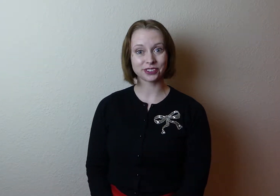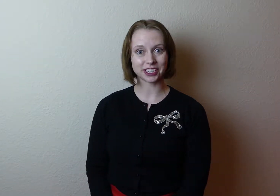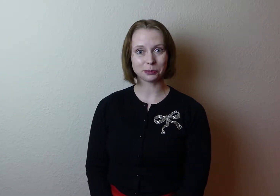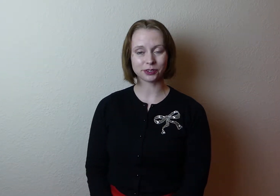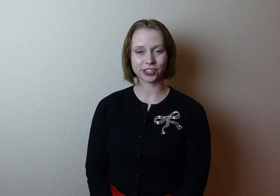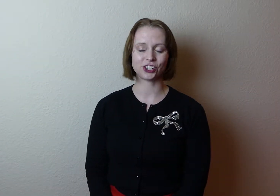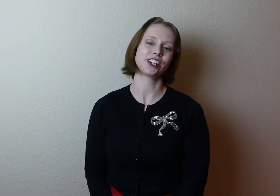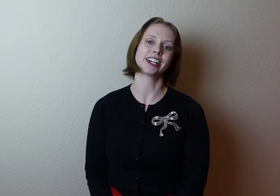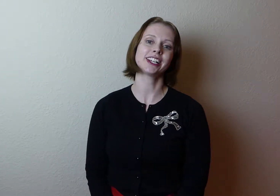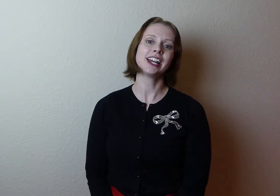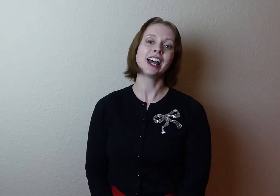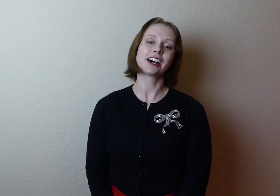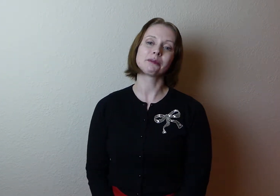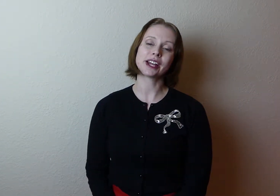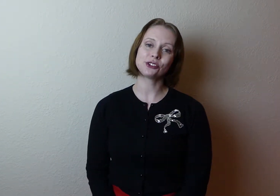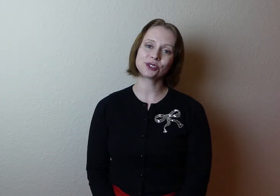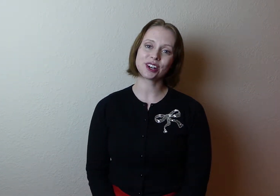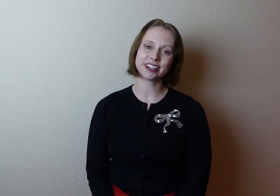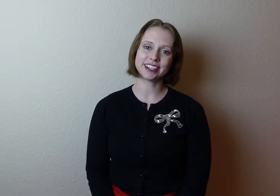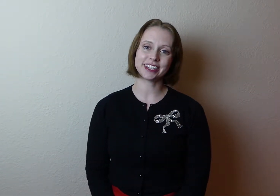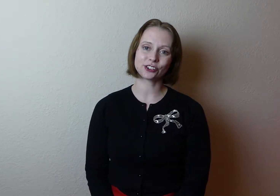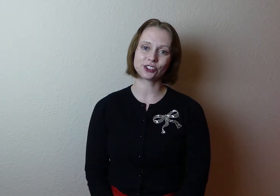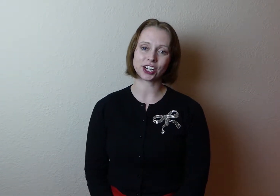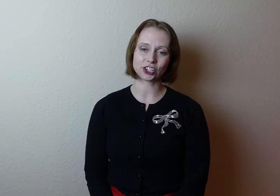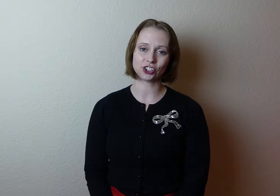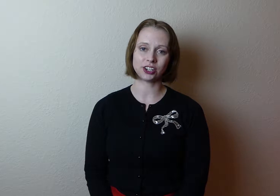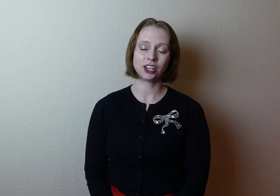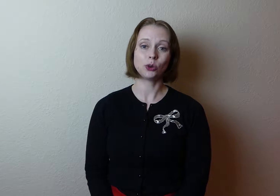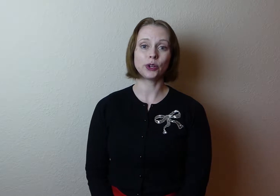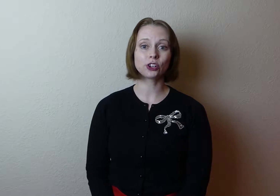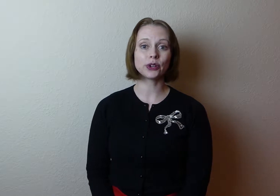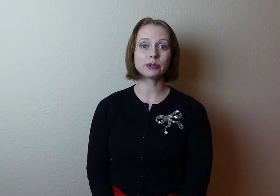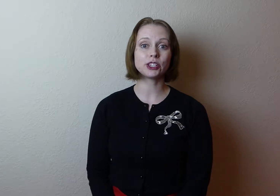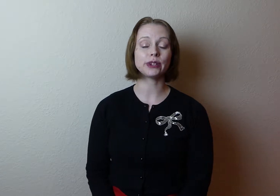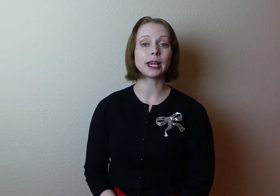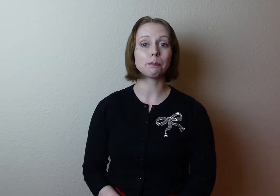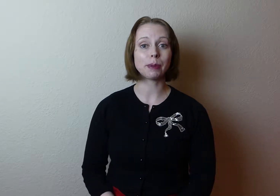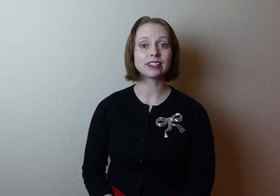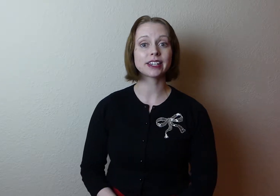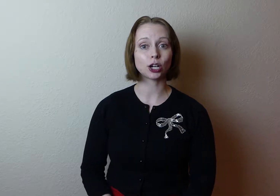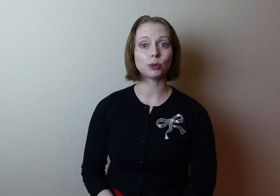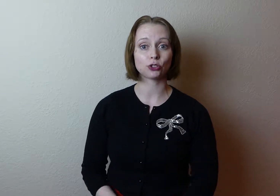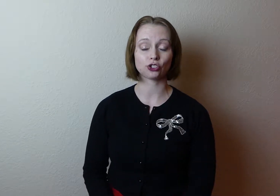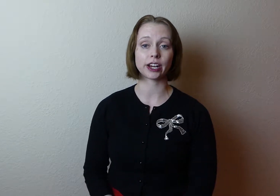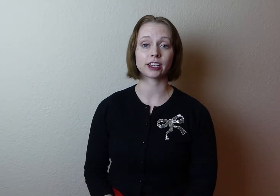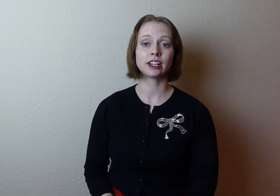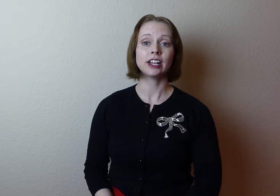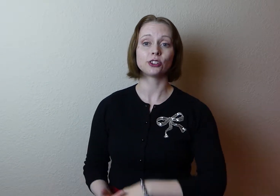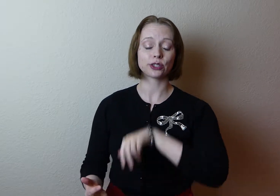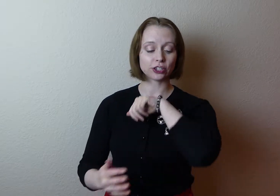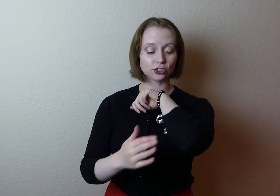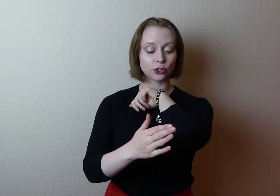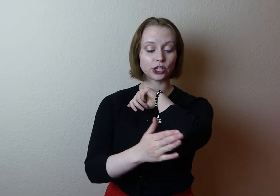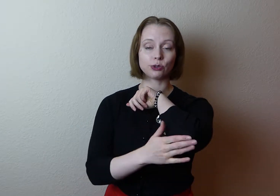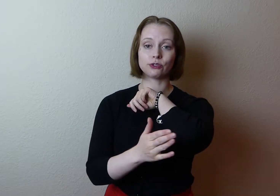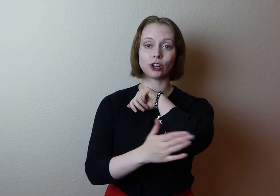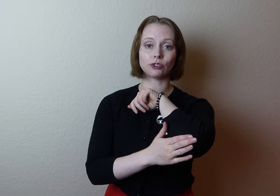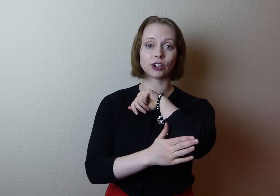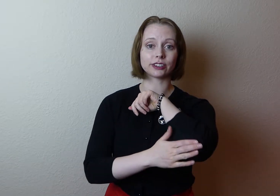really appreciate it. As you saw in the introduction, we are going to be doing a basic elbow strike. And so that's just going to involve our